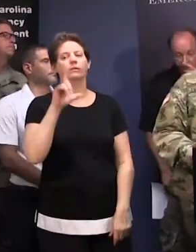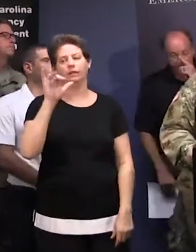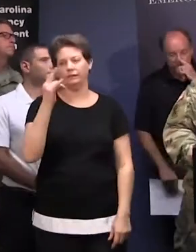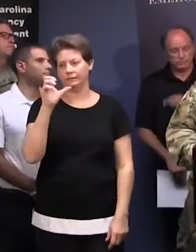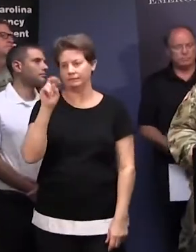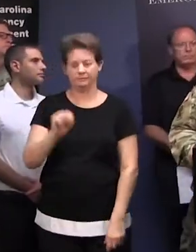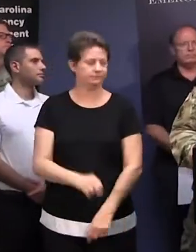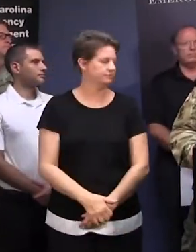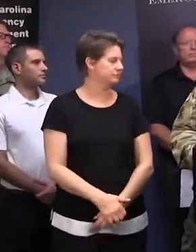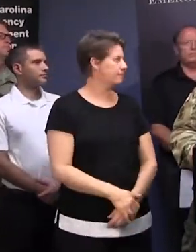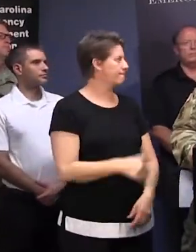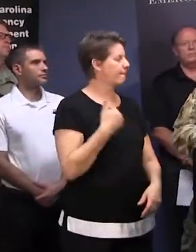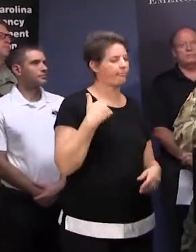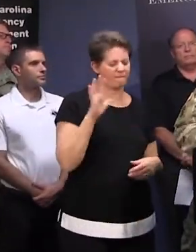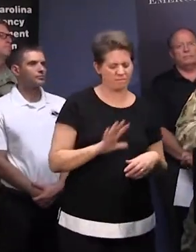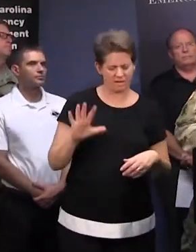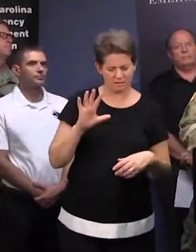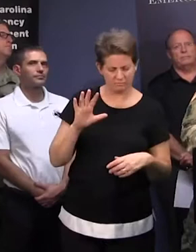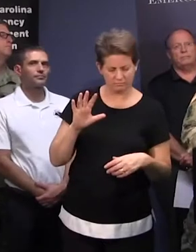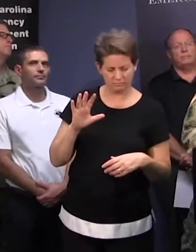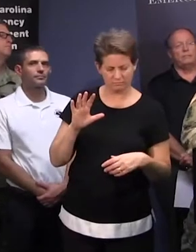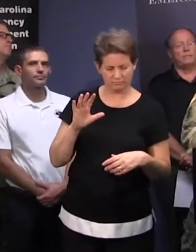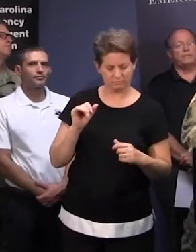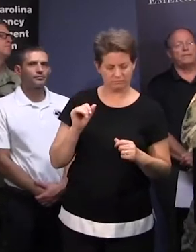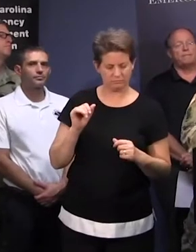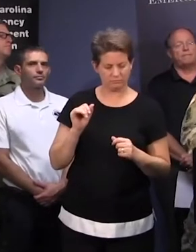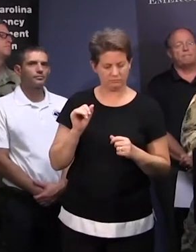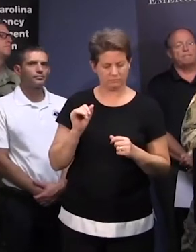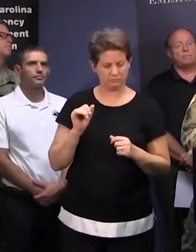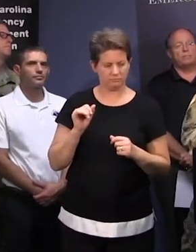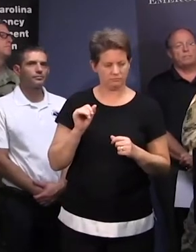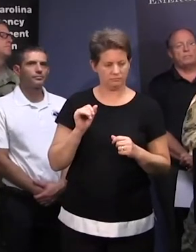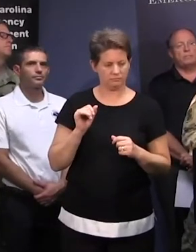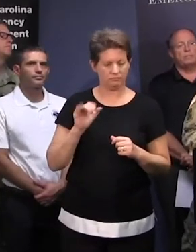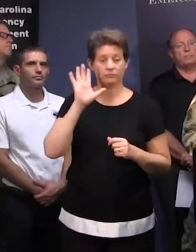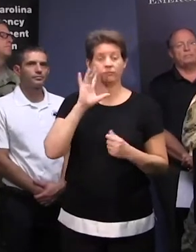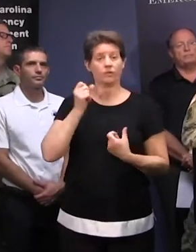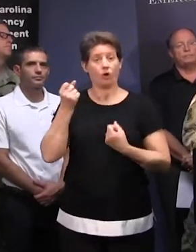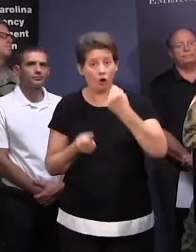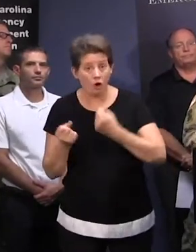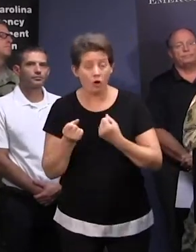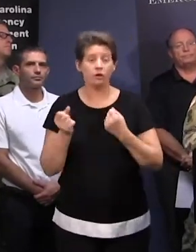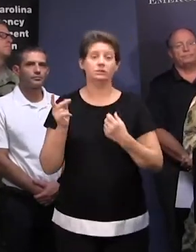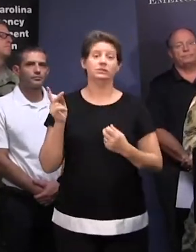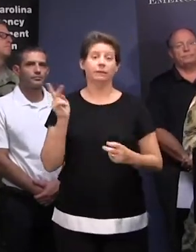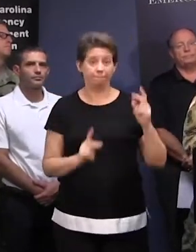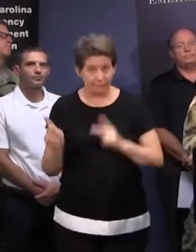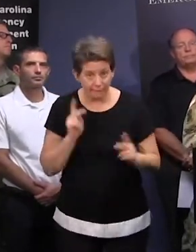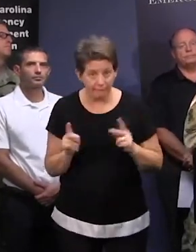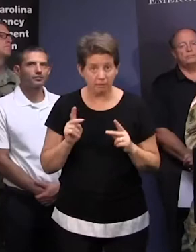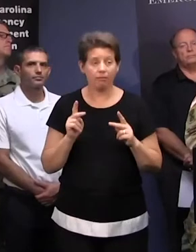We have about the same number of vehicles and personnel that have been